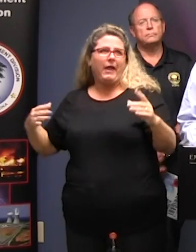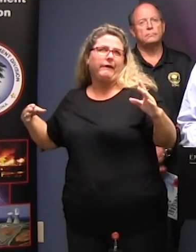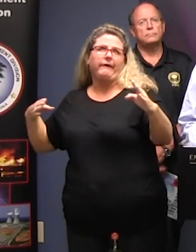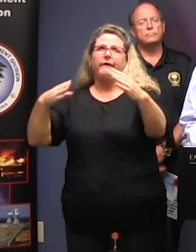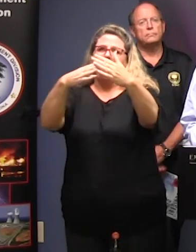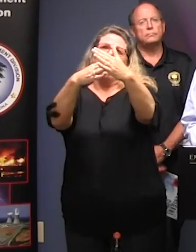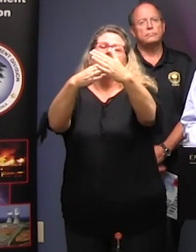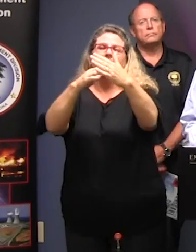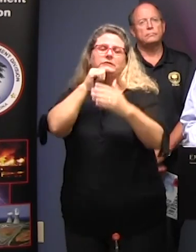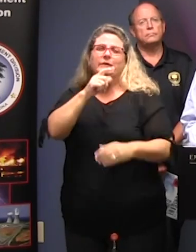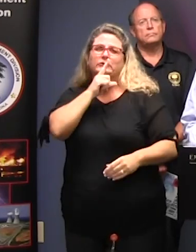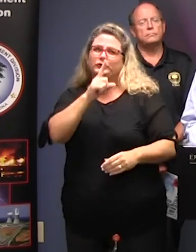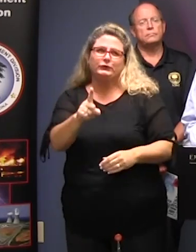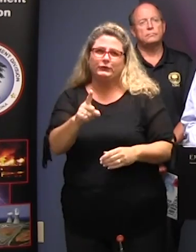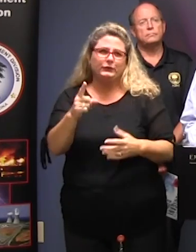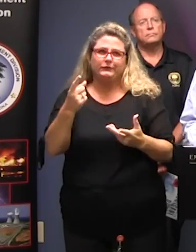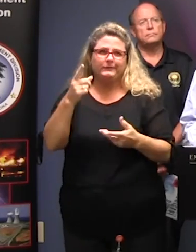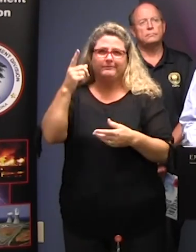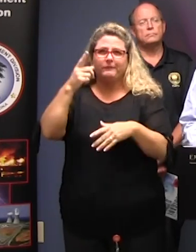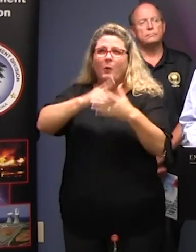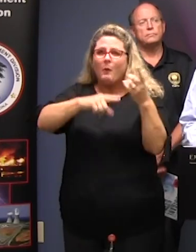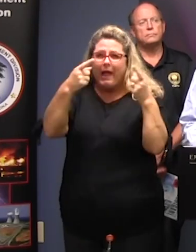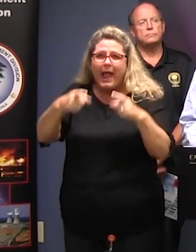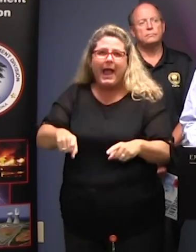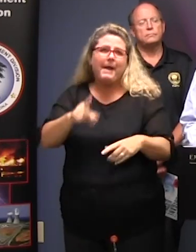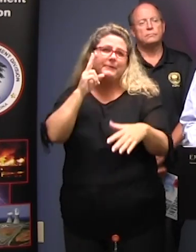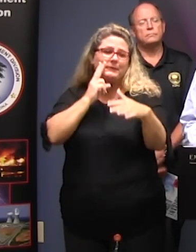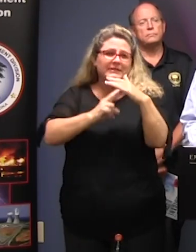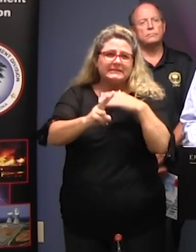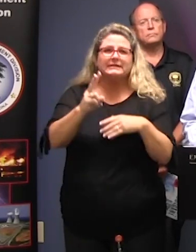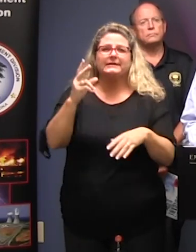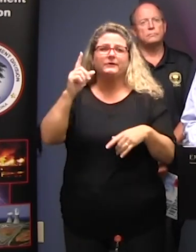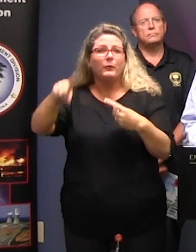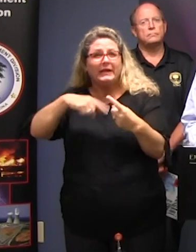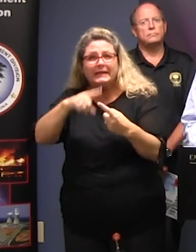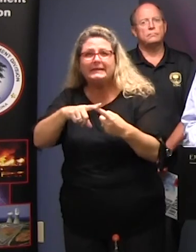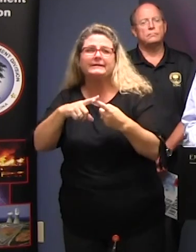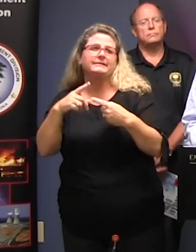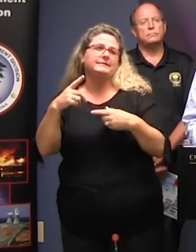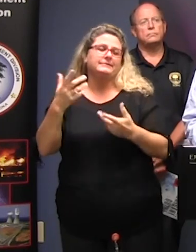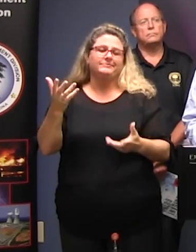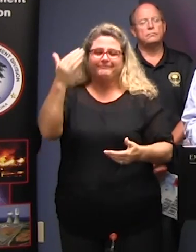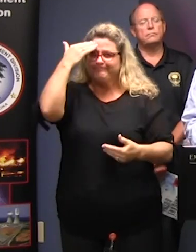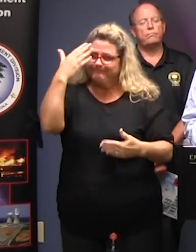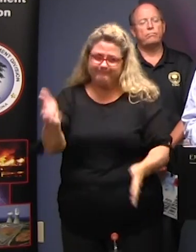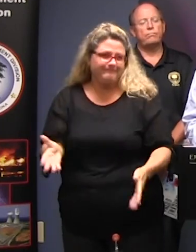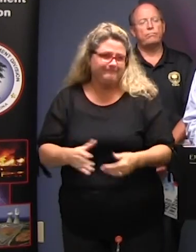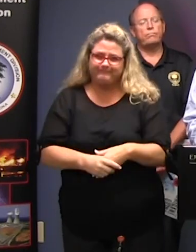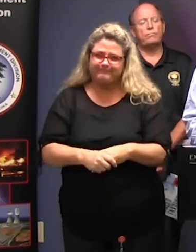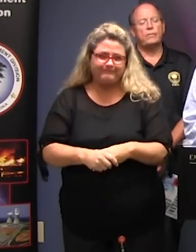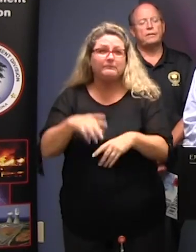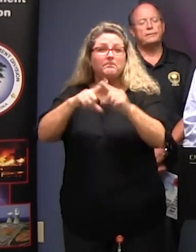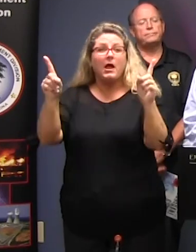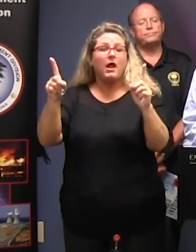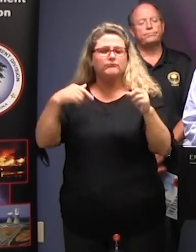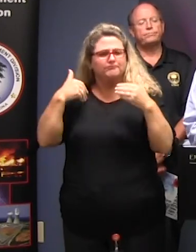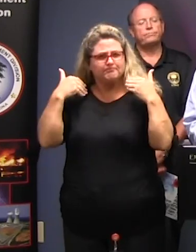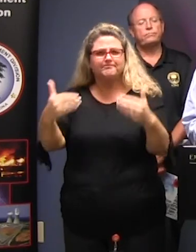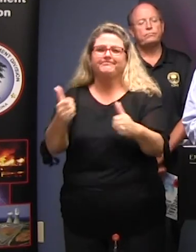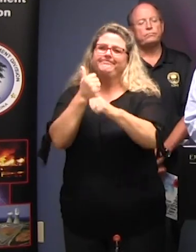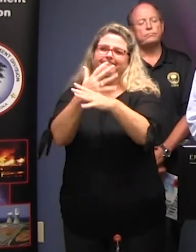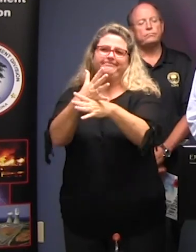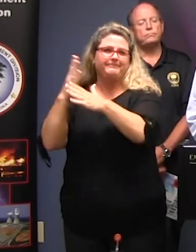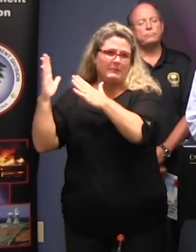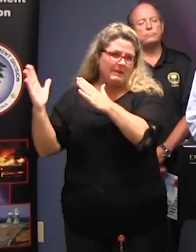not know when it will change if it will change but we are preparing for